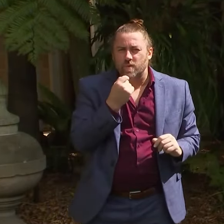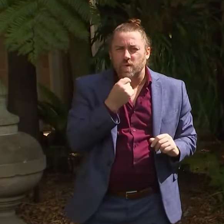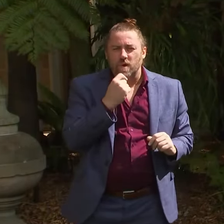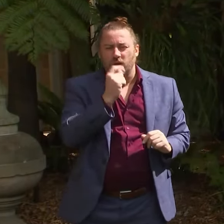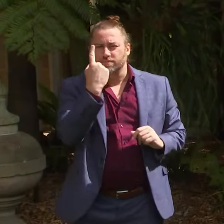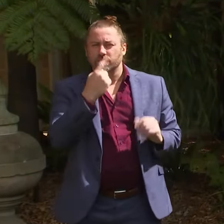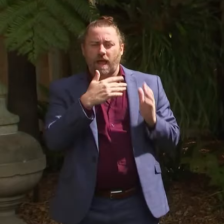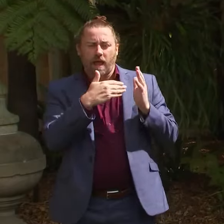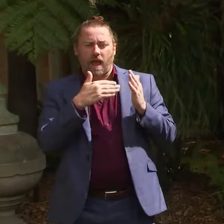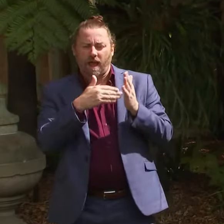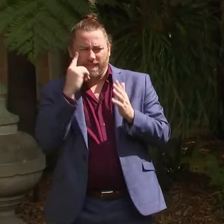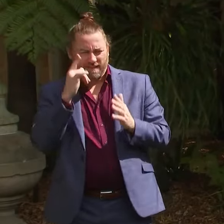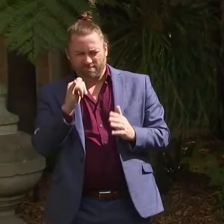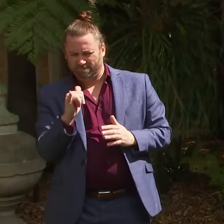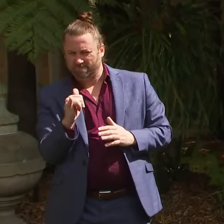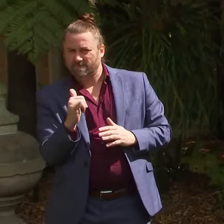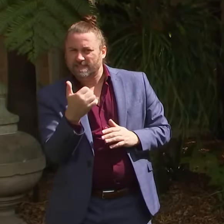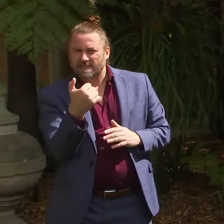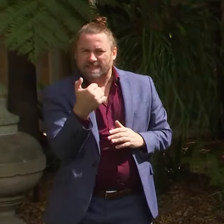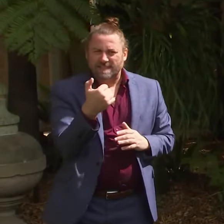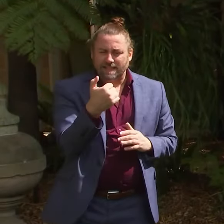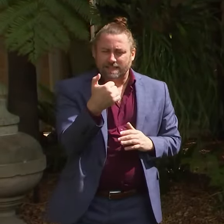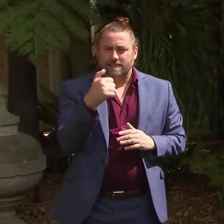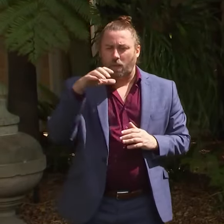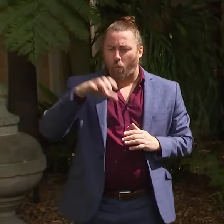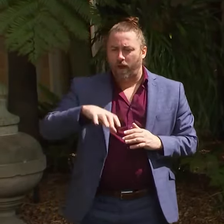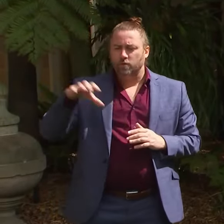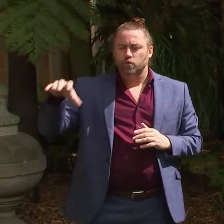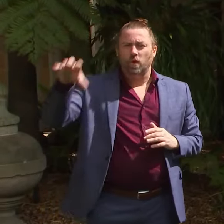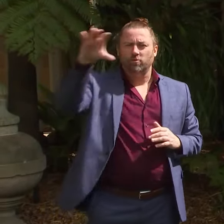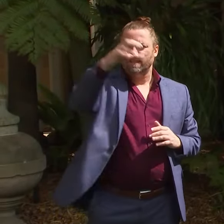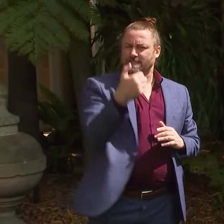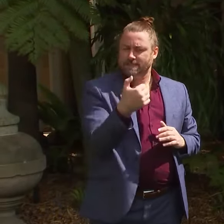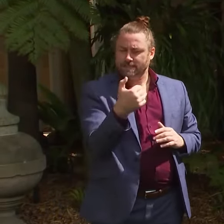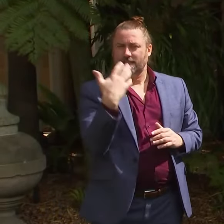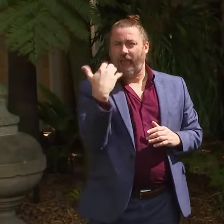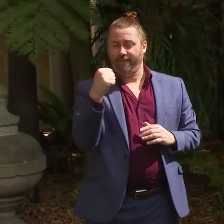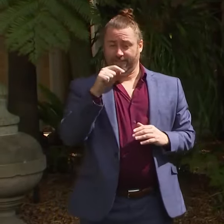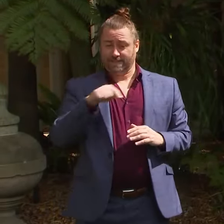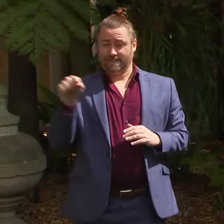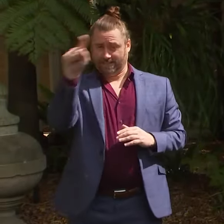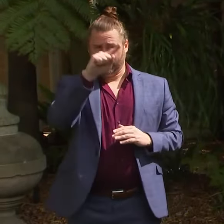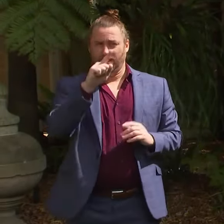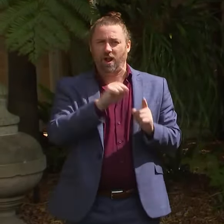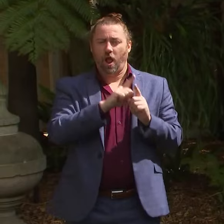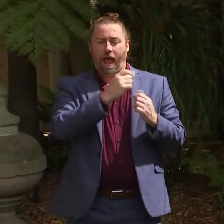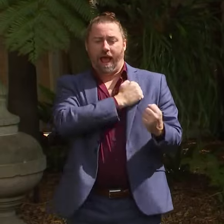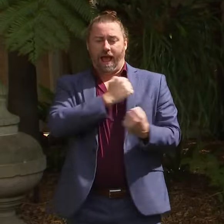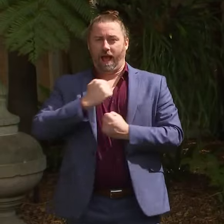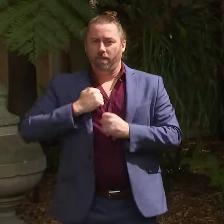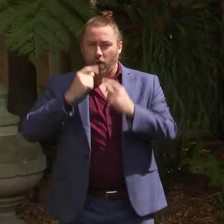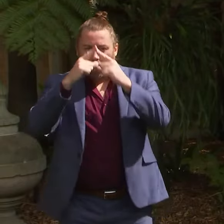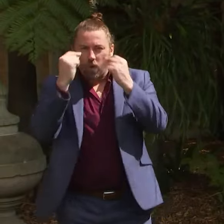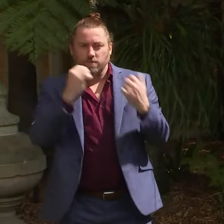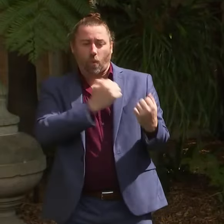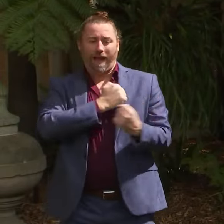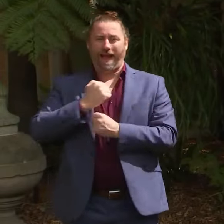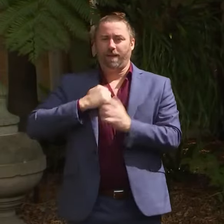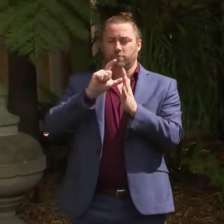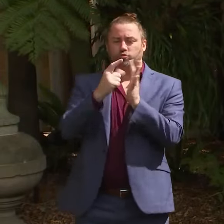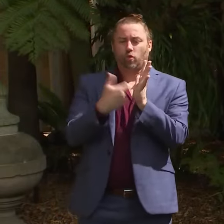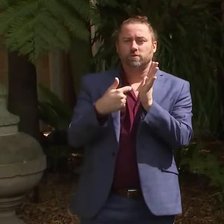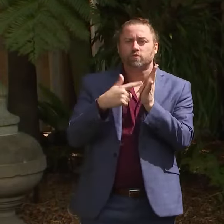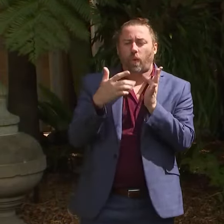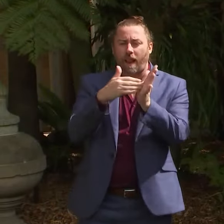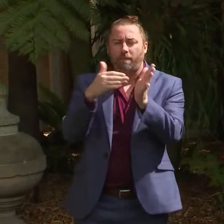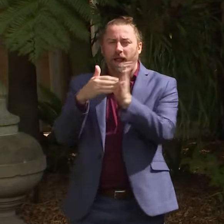I'm happy to check. I think there's only like six facilities in Queensland that they are, um, at at the moment. Uh, and yeah, it's,